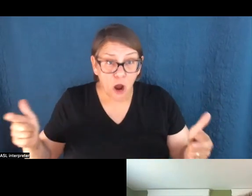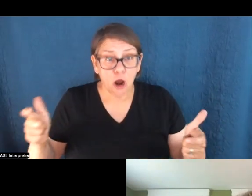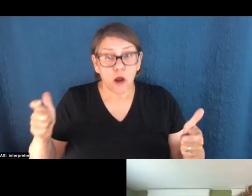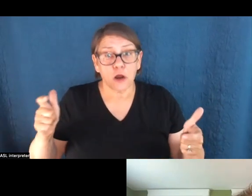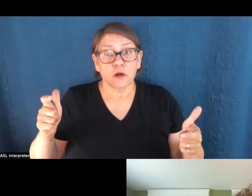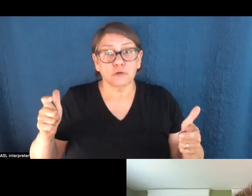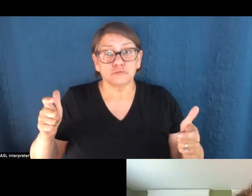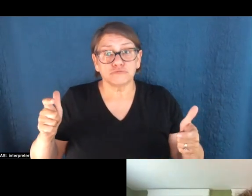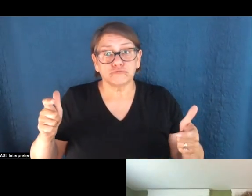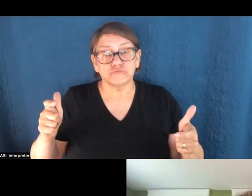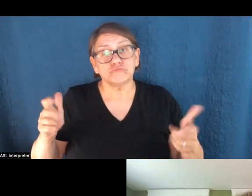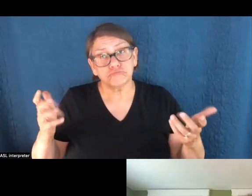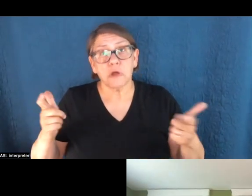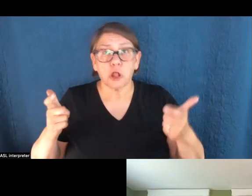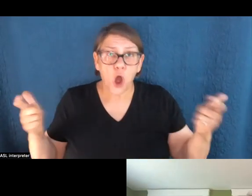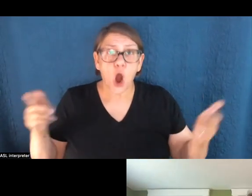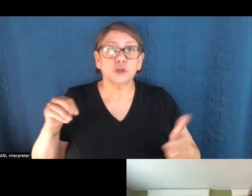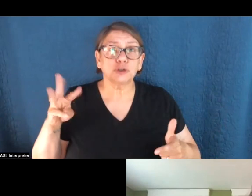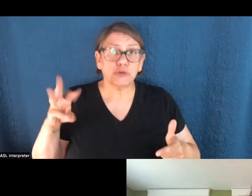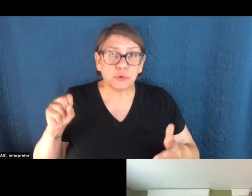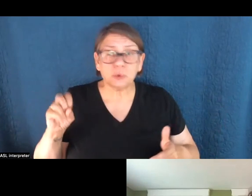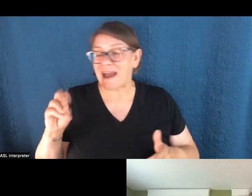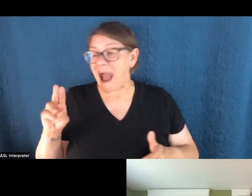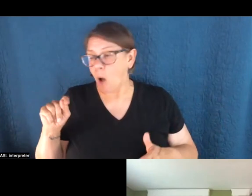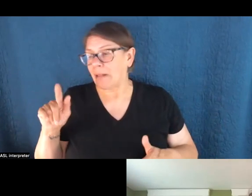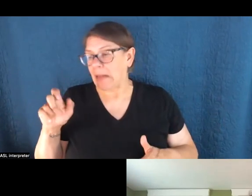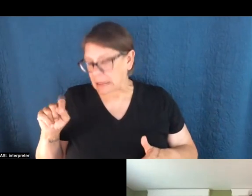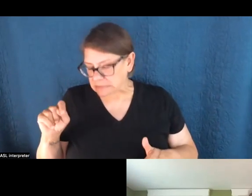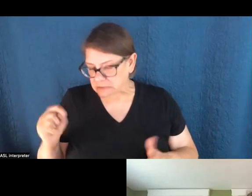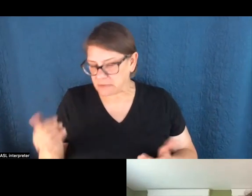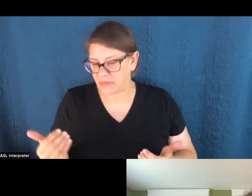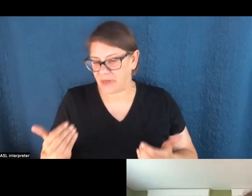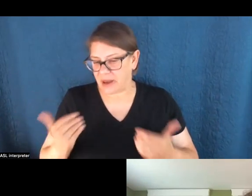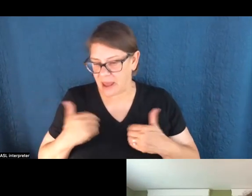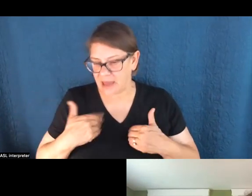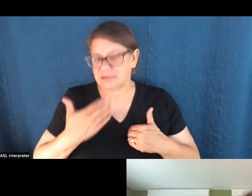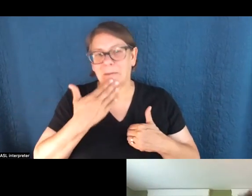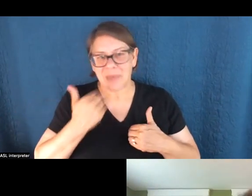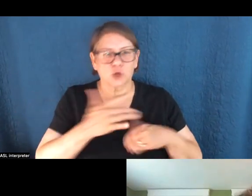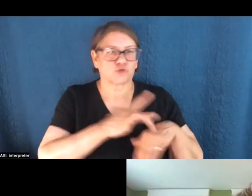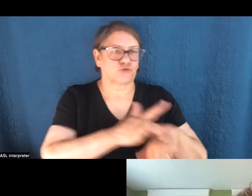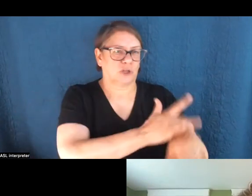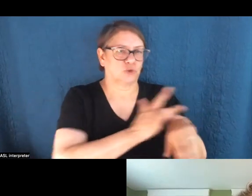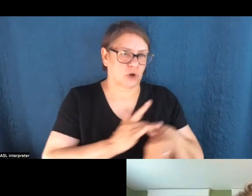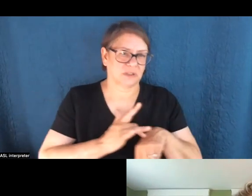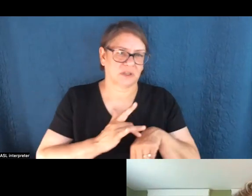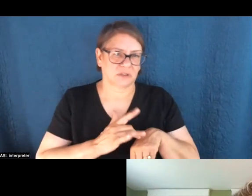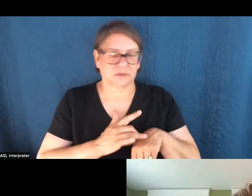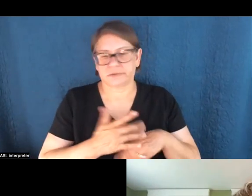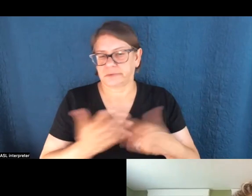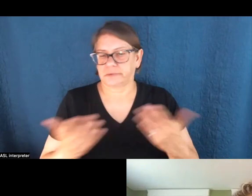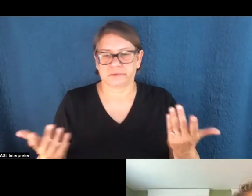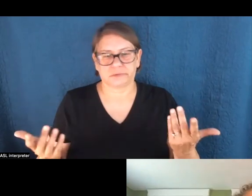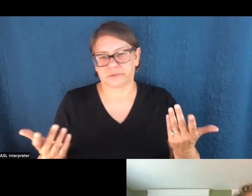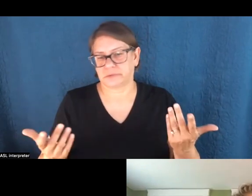relatively speaking large news outlet that has better resources, even in the context of the